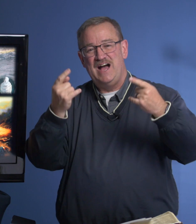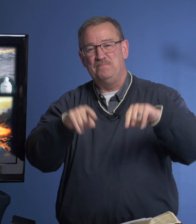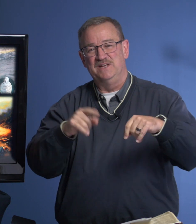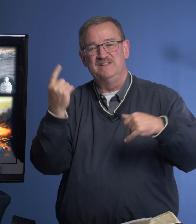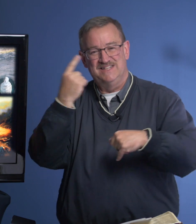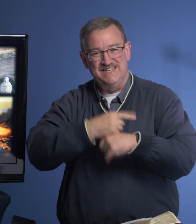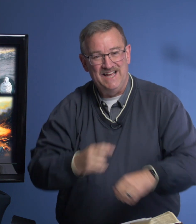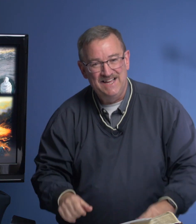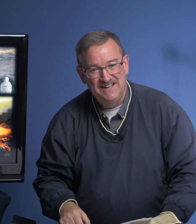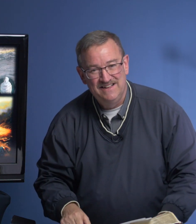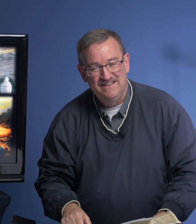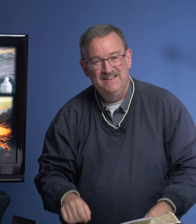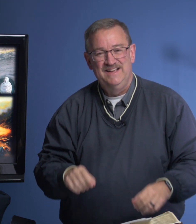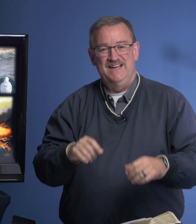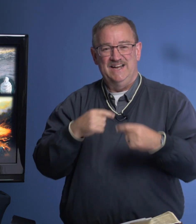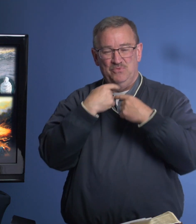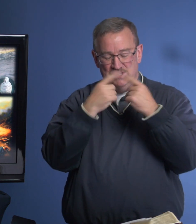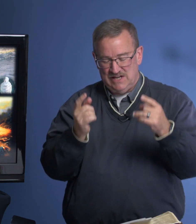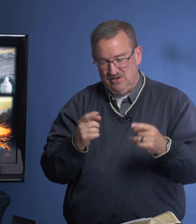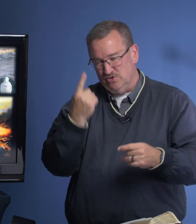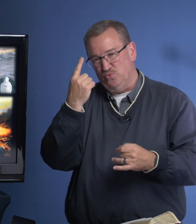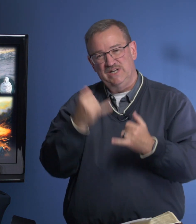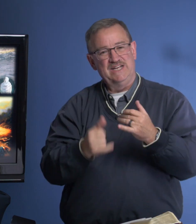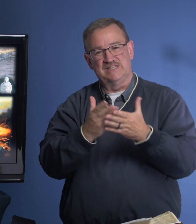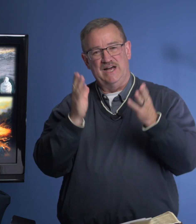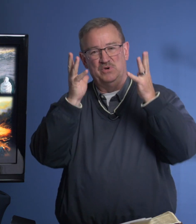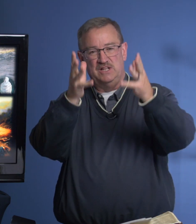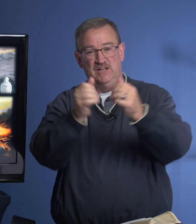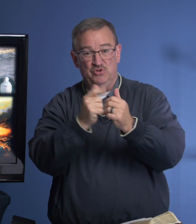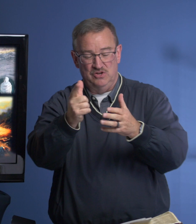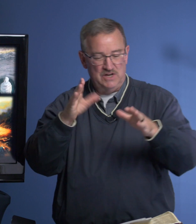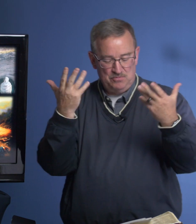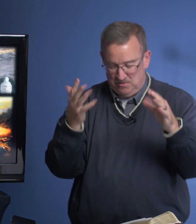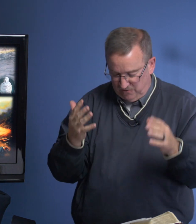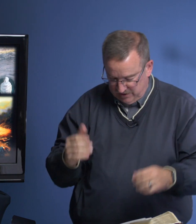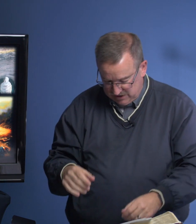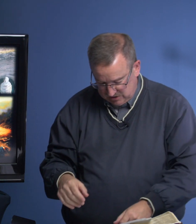happening today. And I want to tell you, there's one last thing I want to leave with you, and I'm going to be finished.